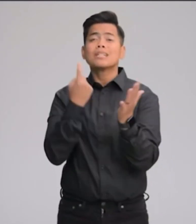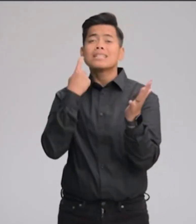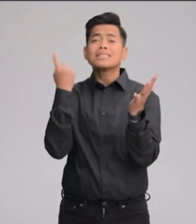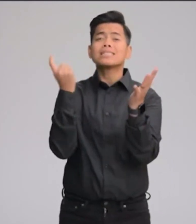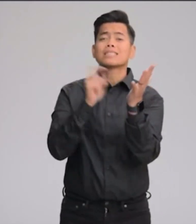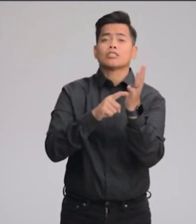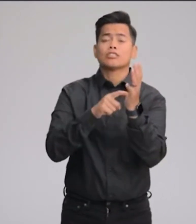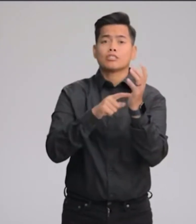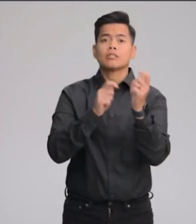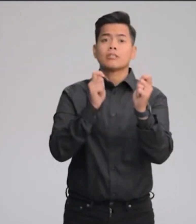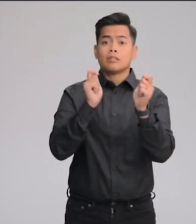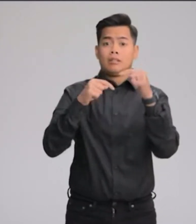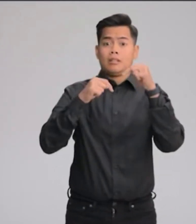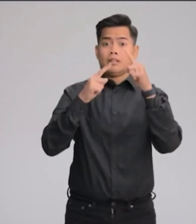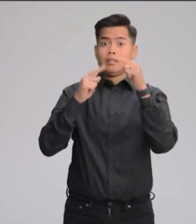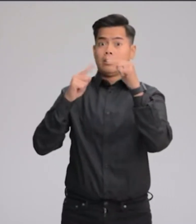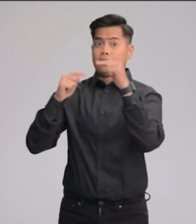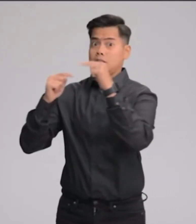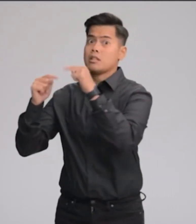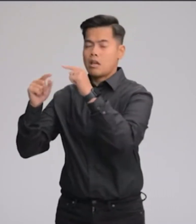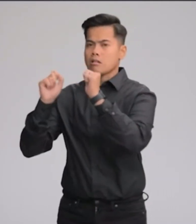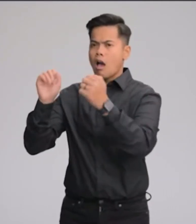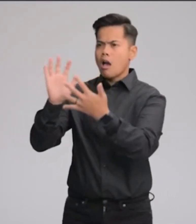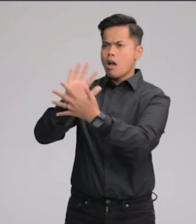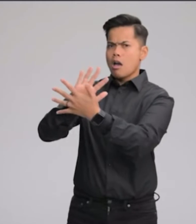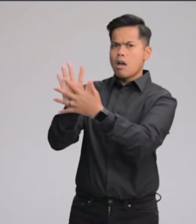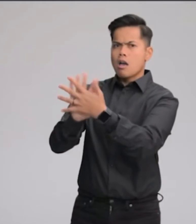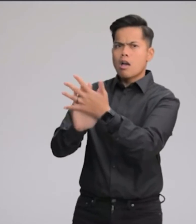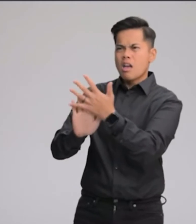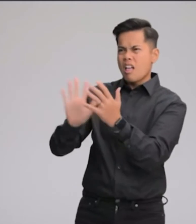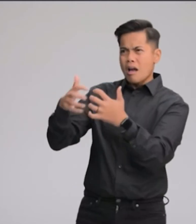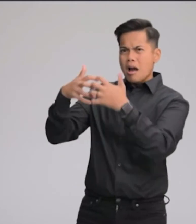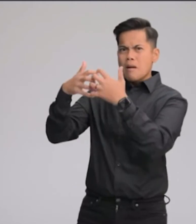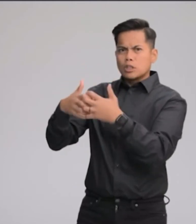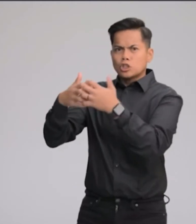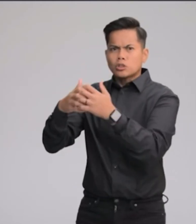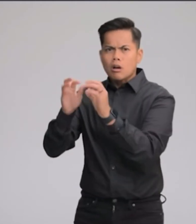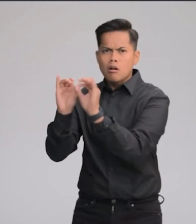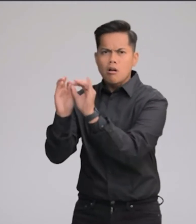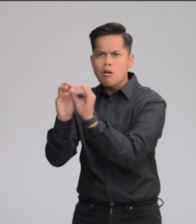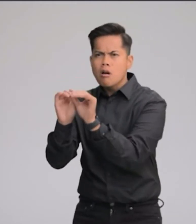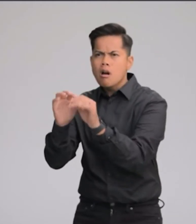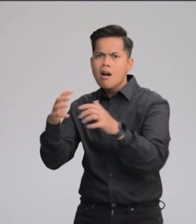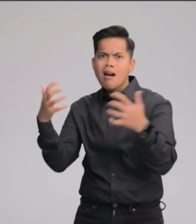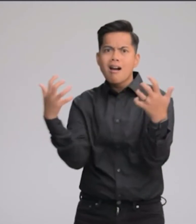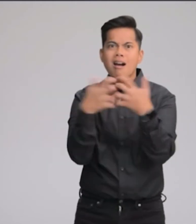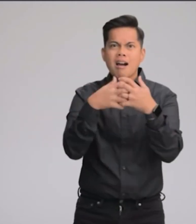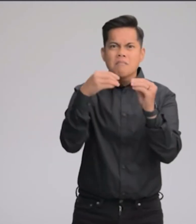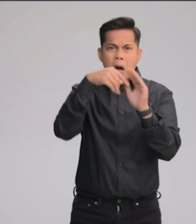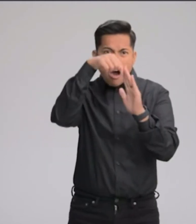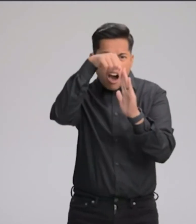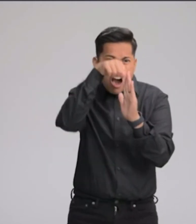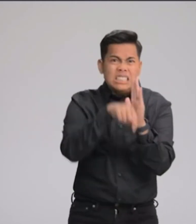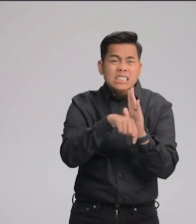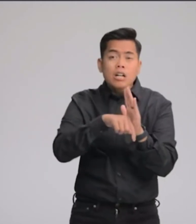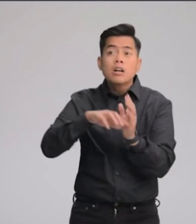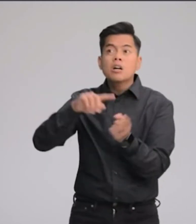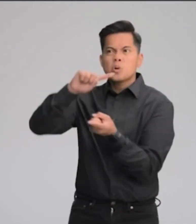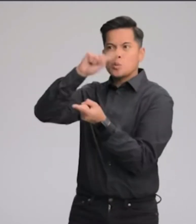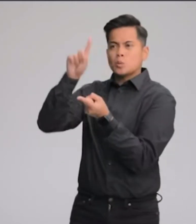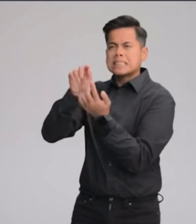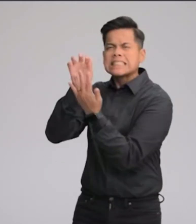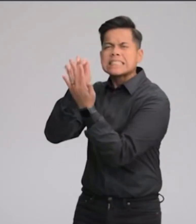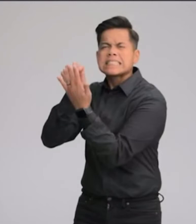pixel pattern, so we designed a new machine learning model that further enhances detail and reduces noise.